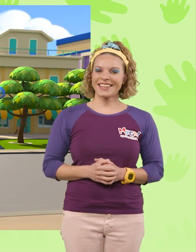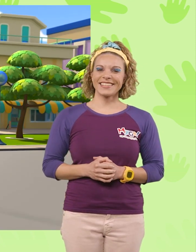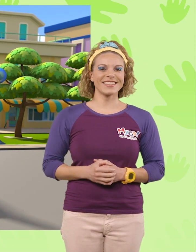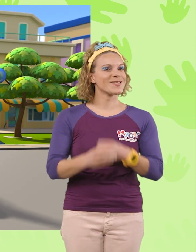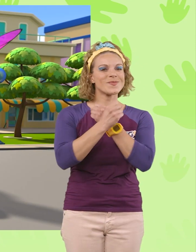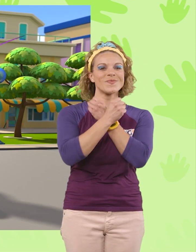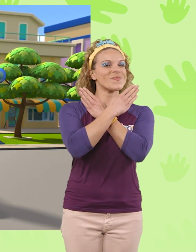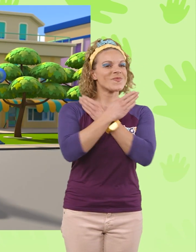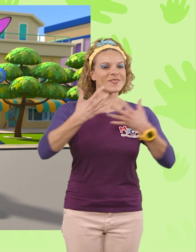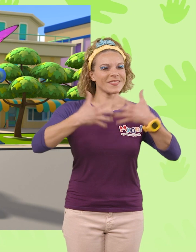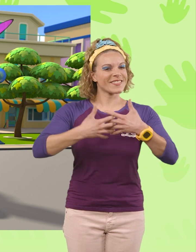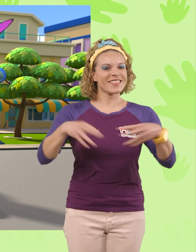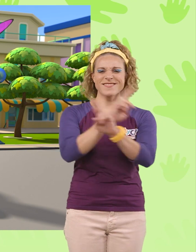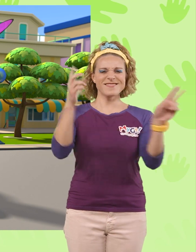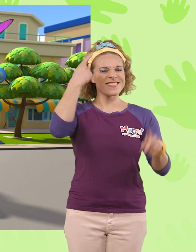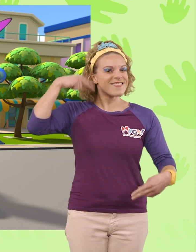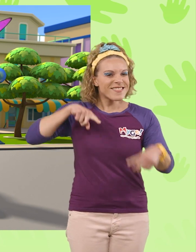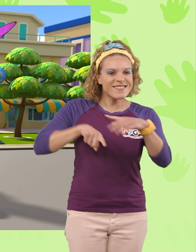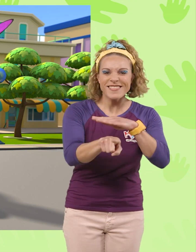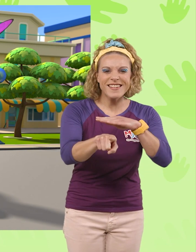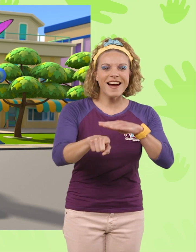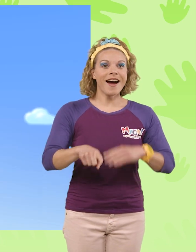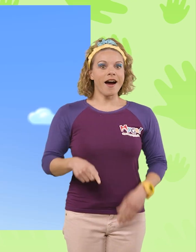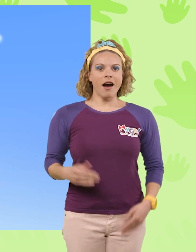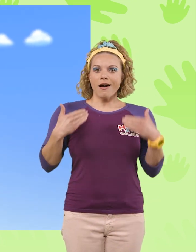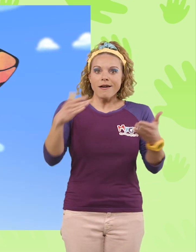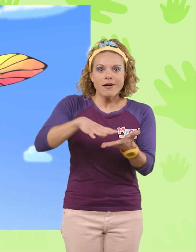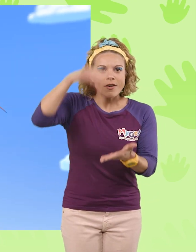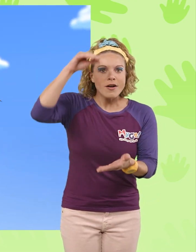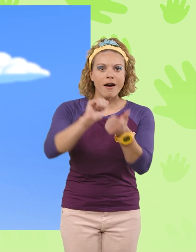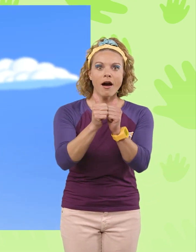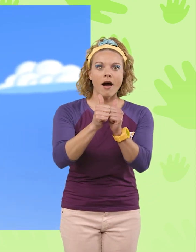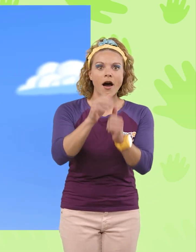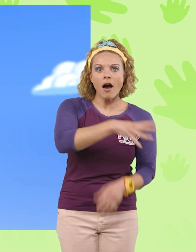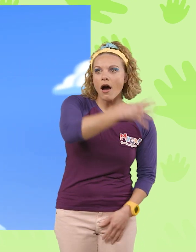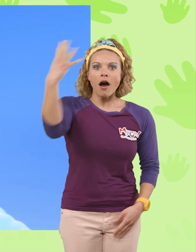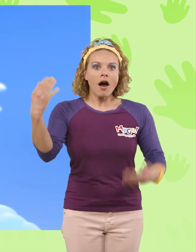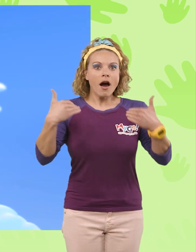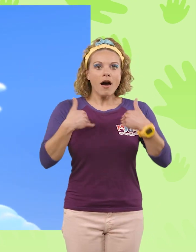The Blippi Mobile is ready for adventure! Let's go find out how a rainbow gets its colors!